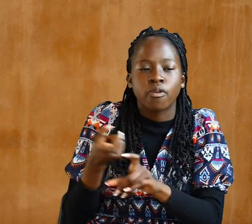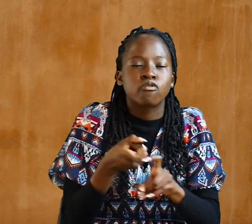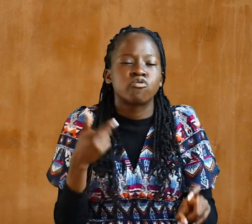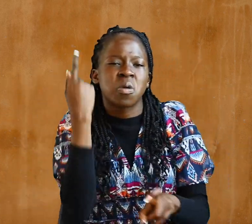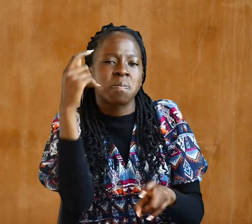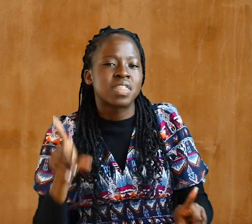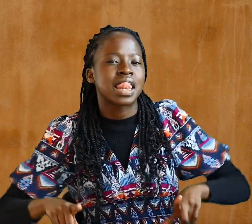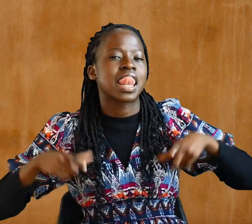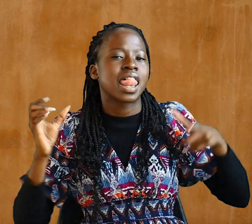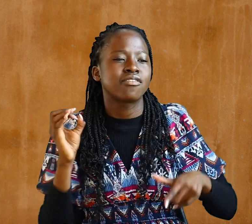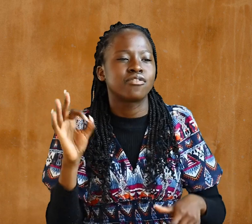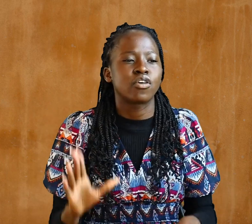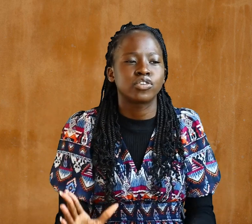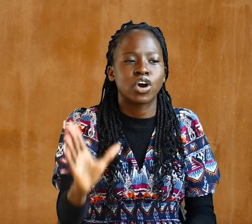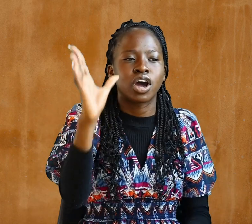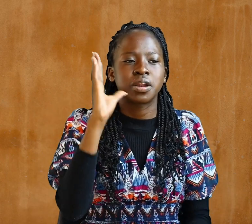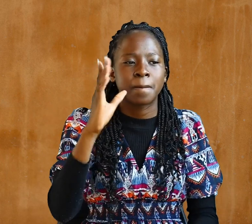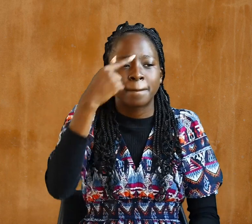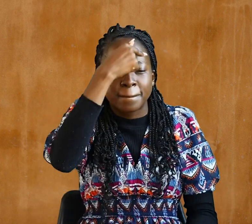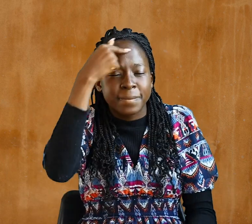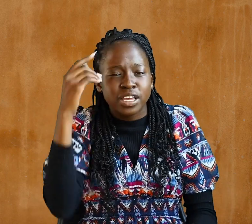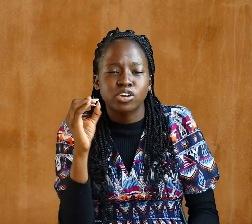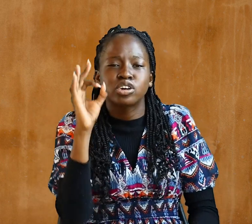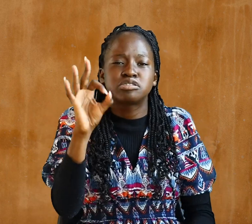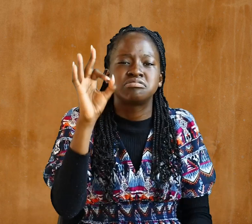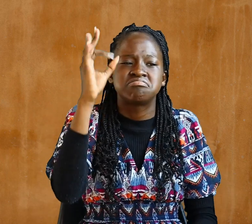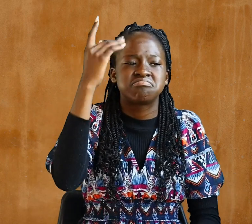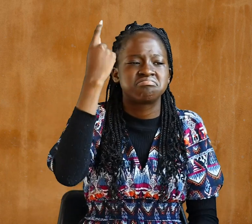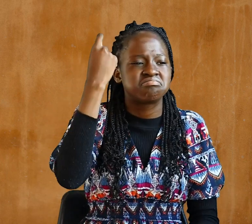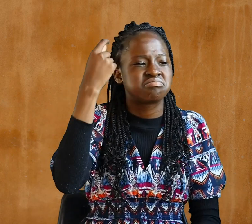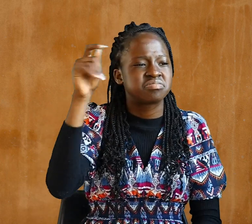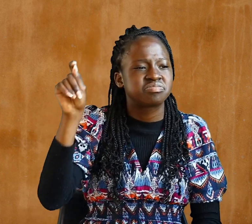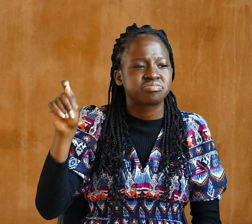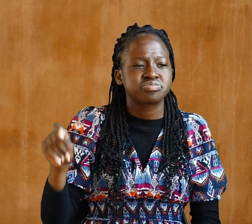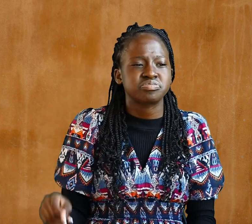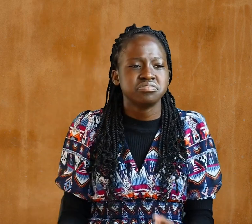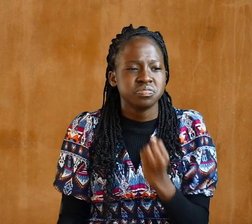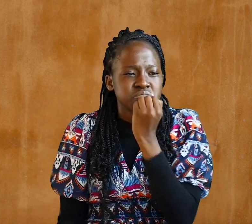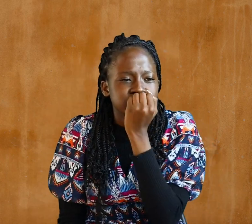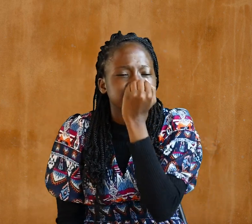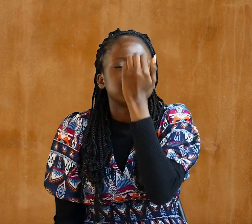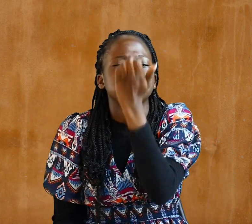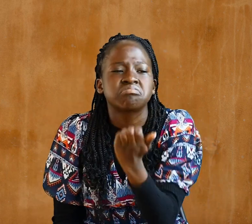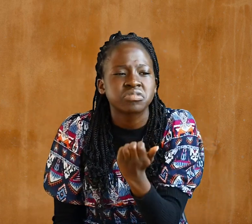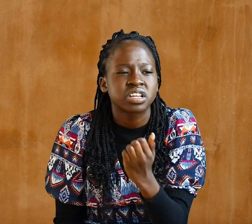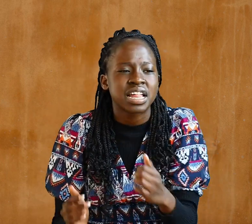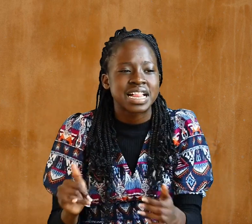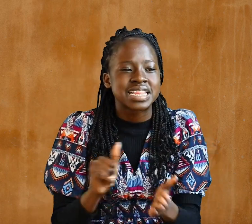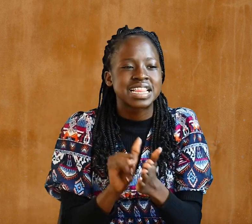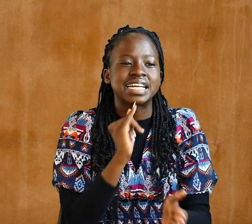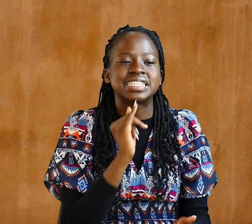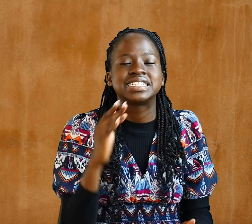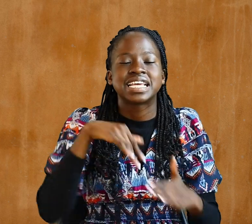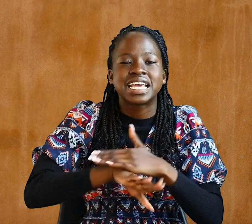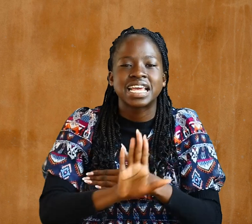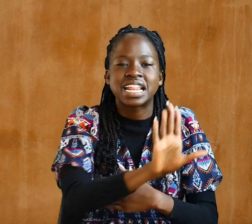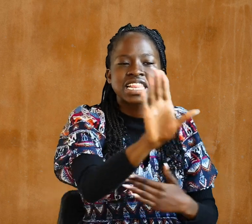from the life of God Because of the ignorance that is in them Due to the